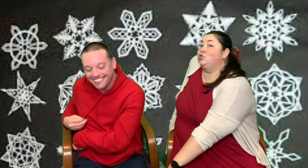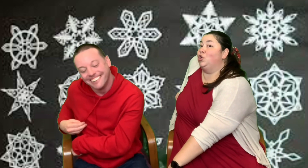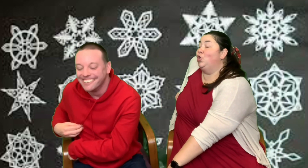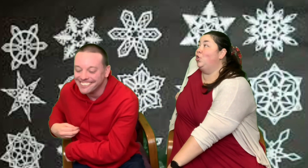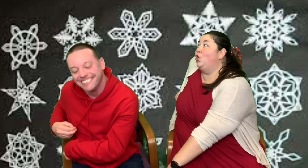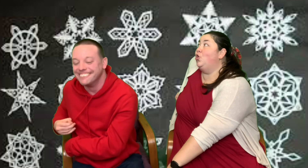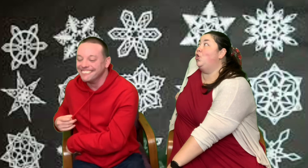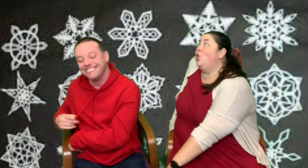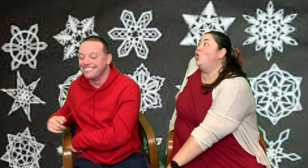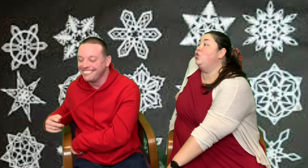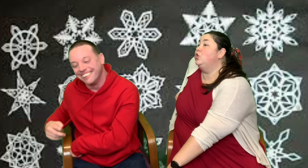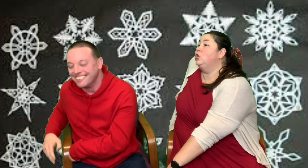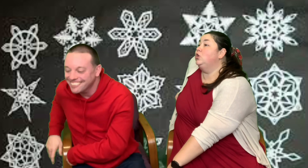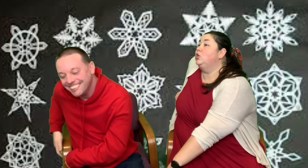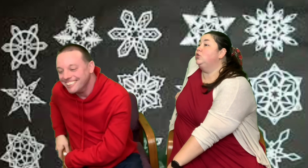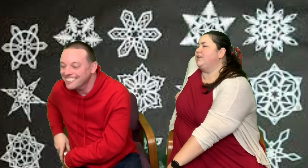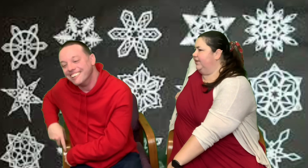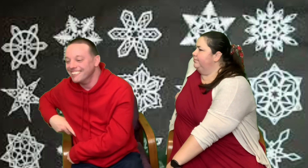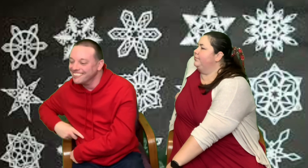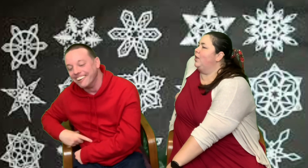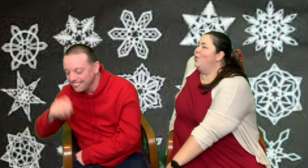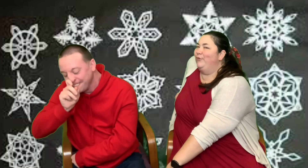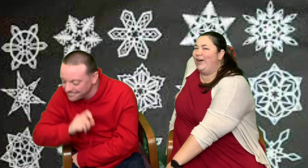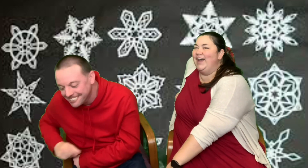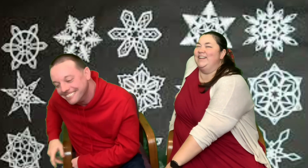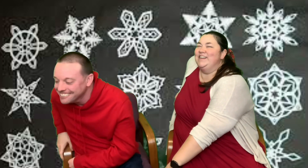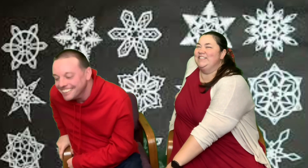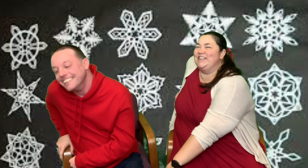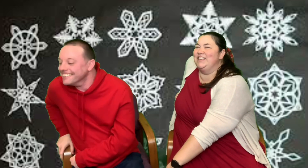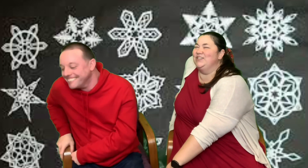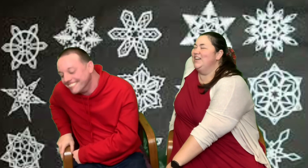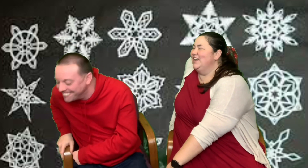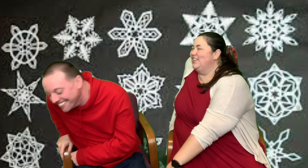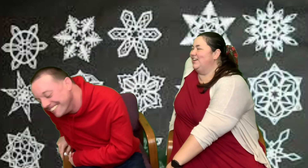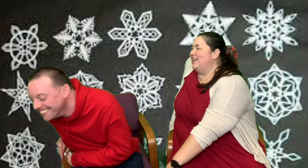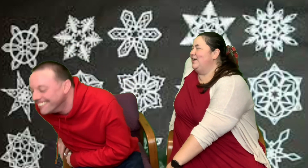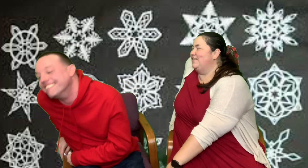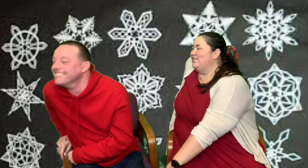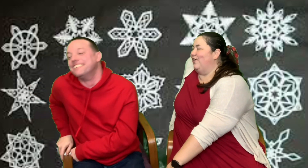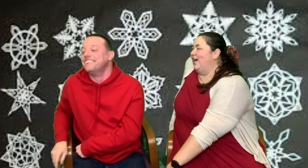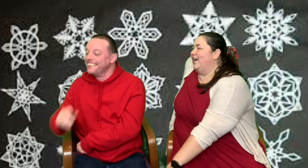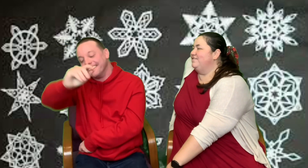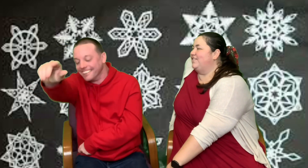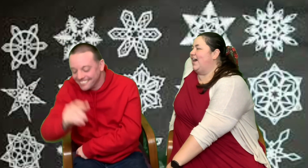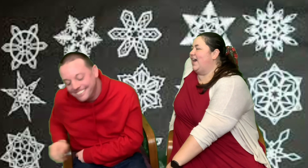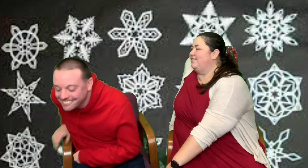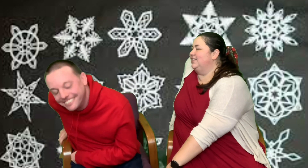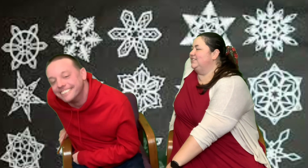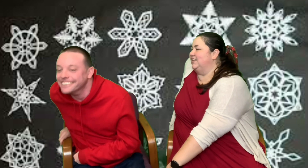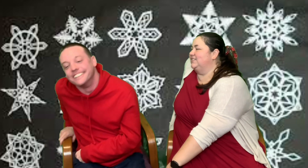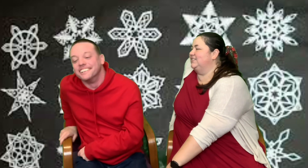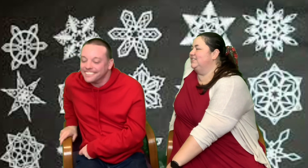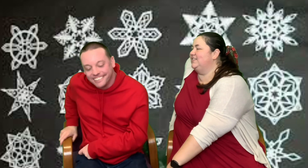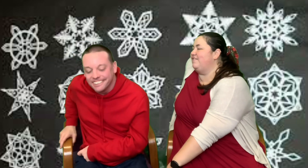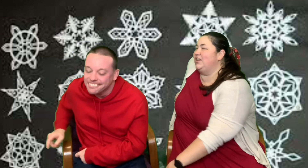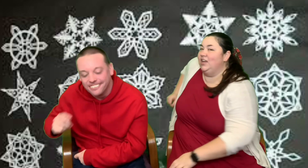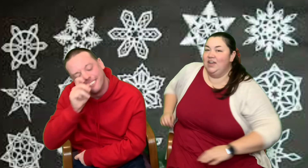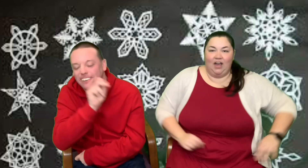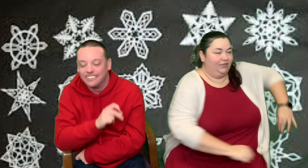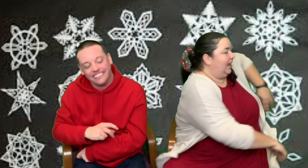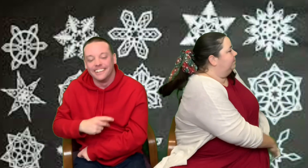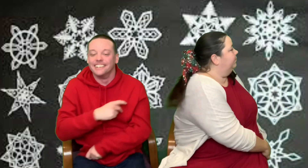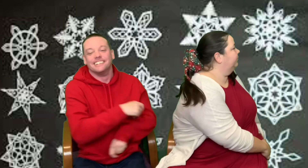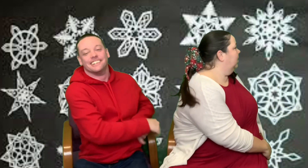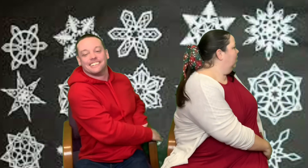Counting to seven. One, two, three, four, five, six, seven.